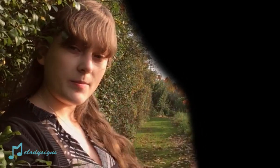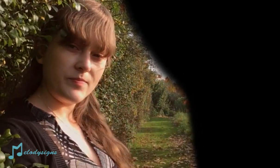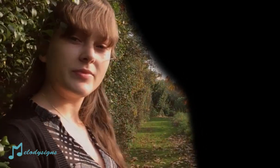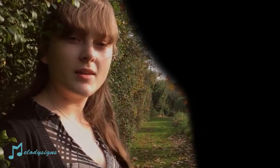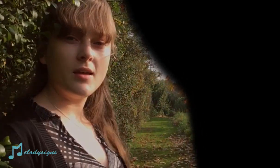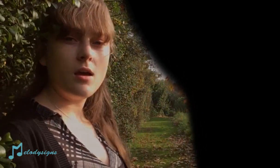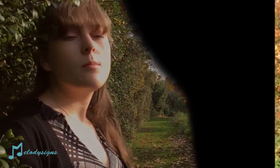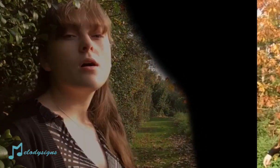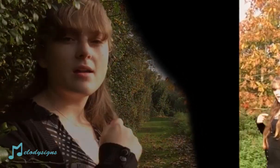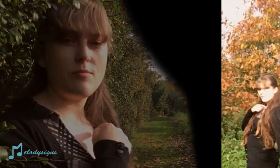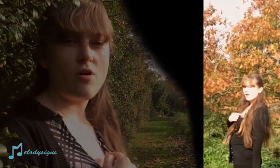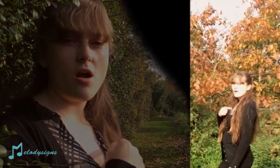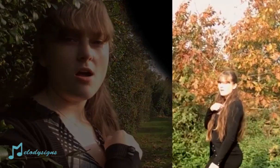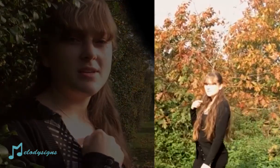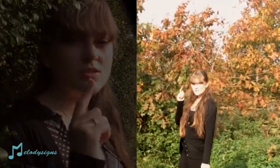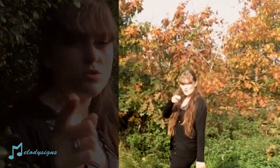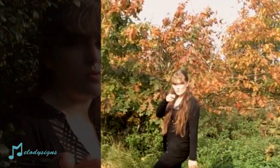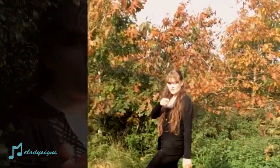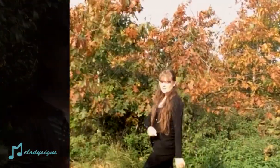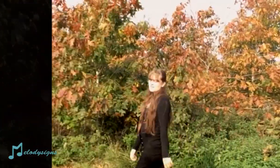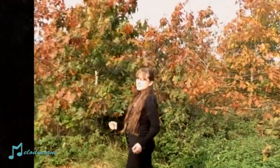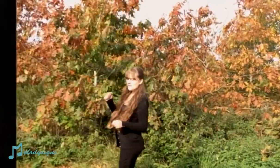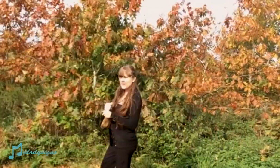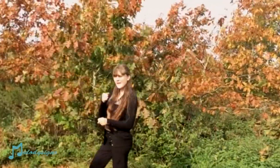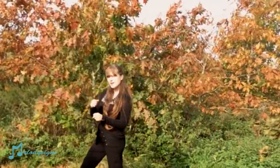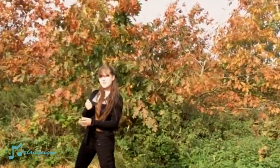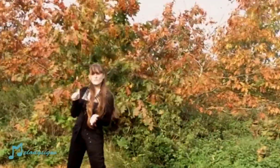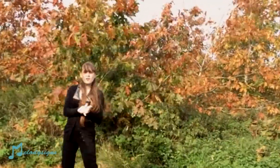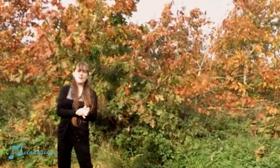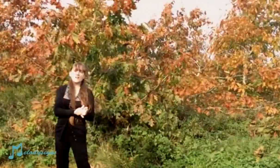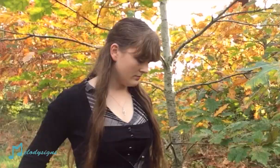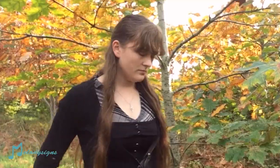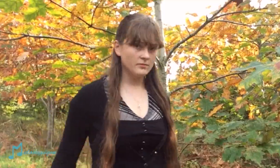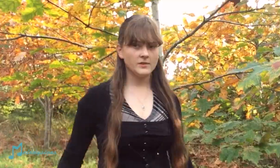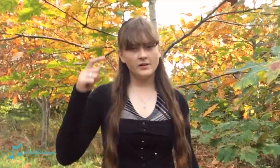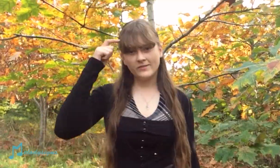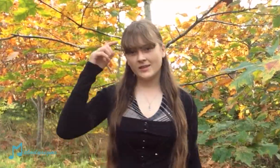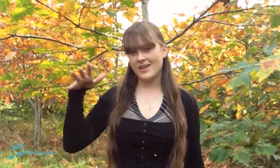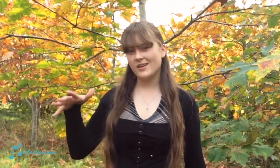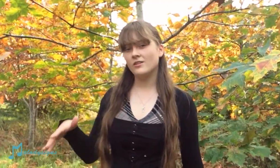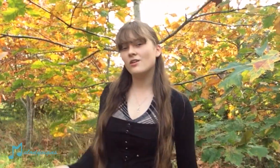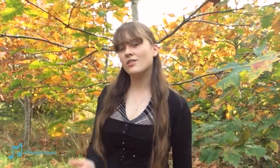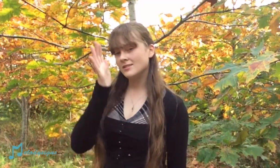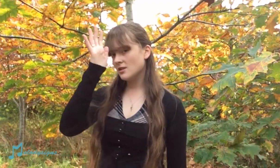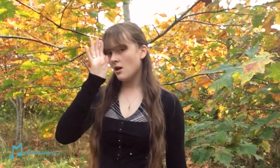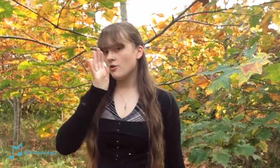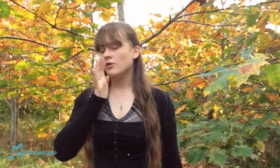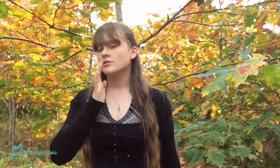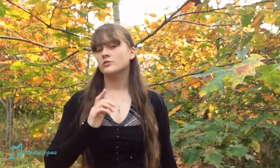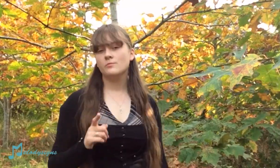But I promise you to make it right Forget all the sorrows you've